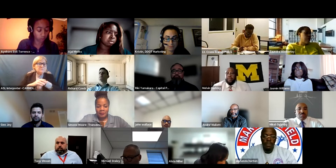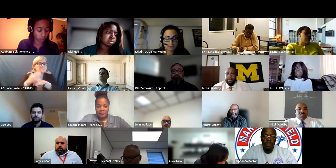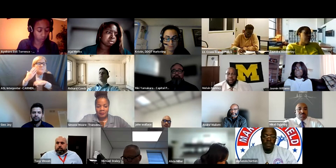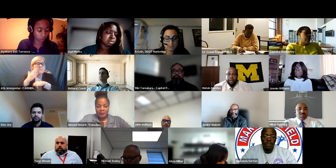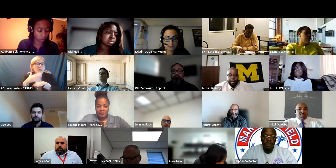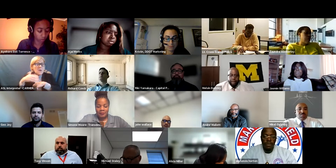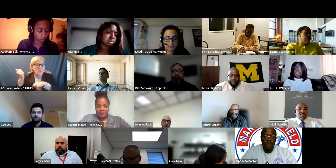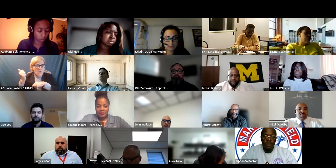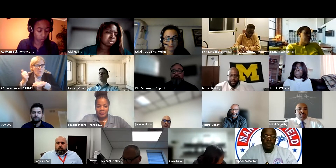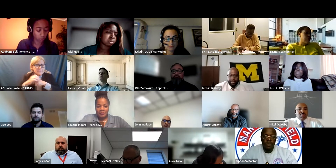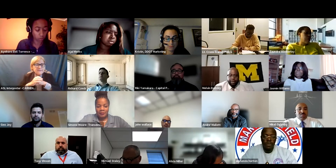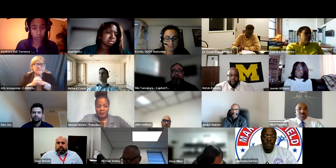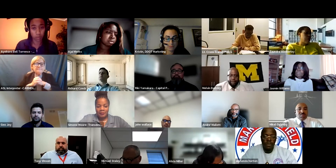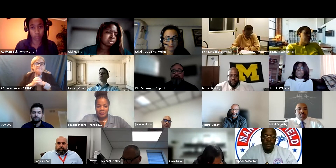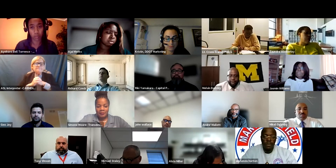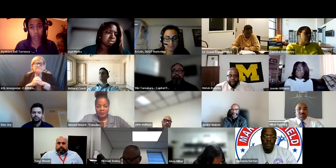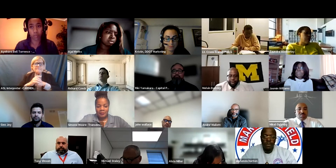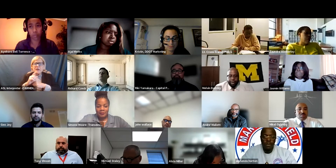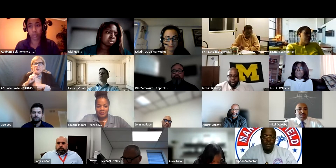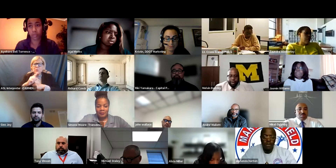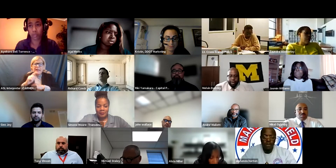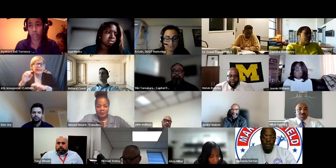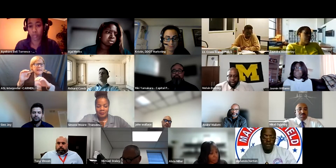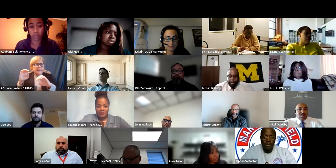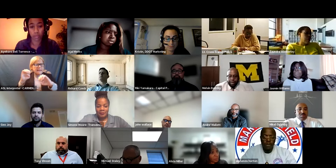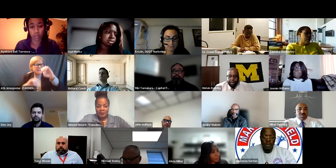it's really an experiment.